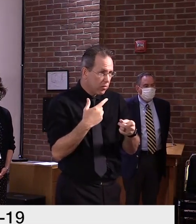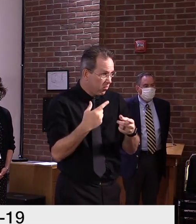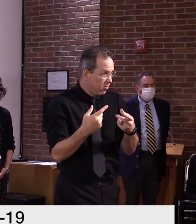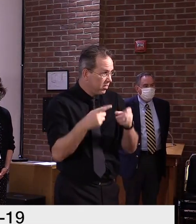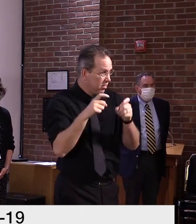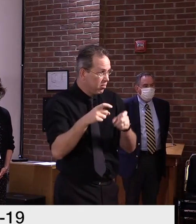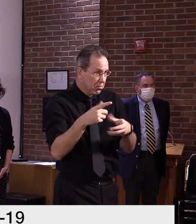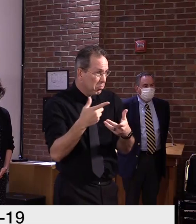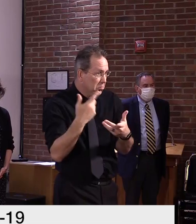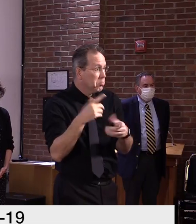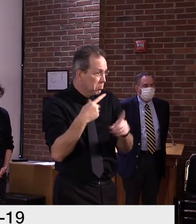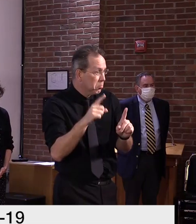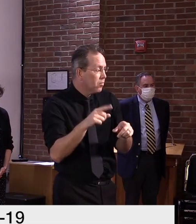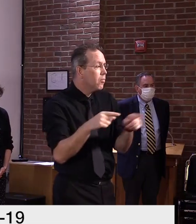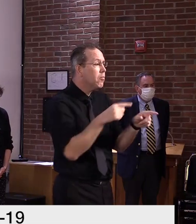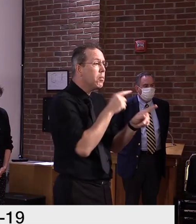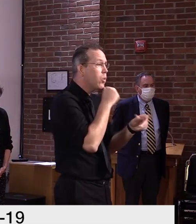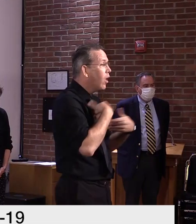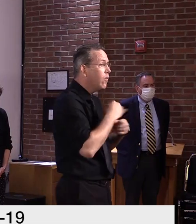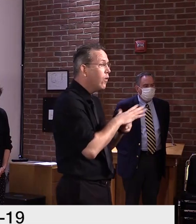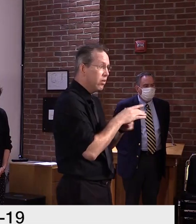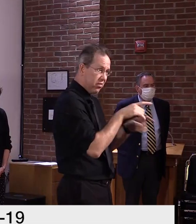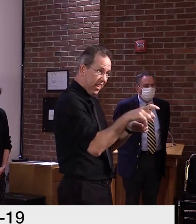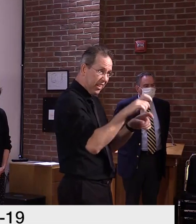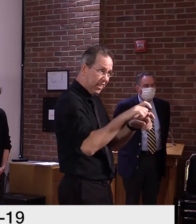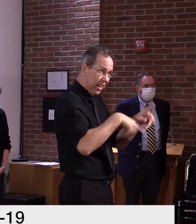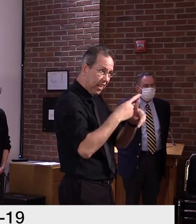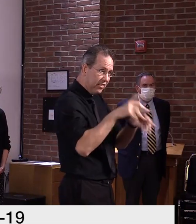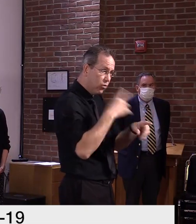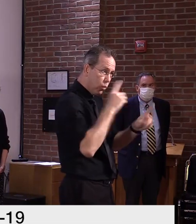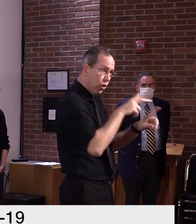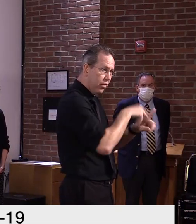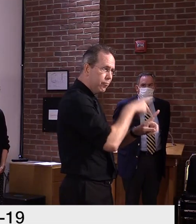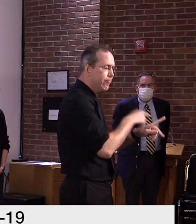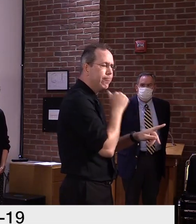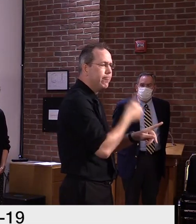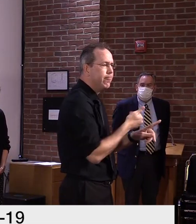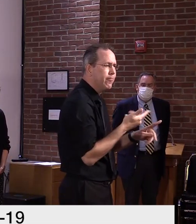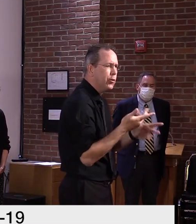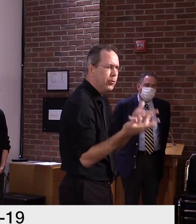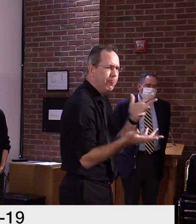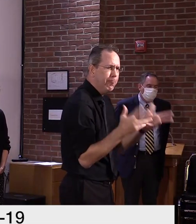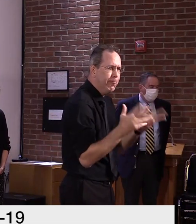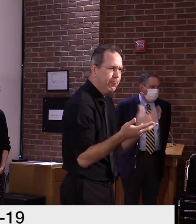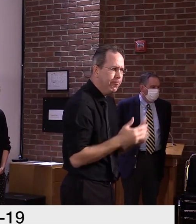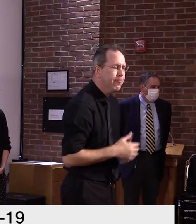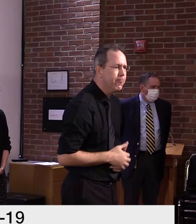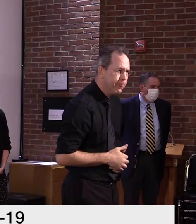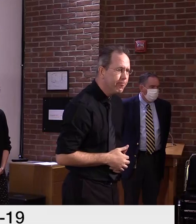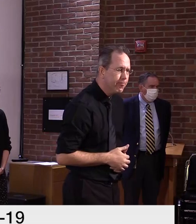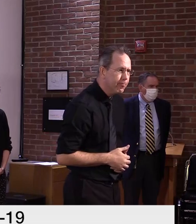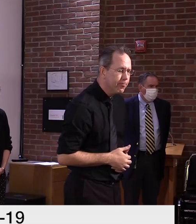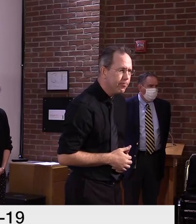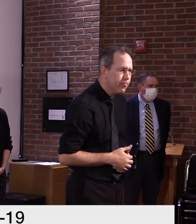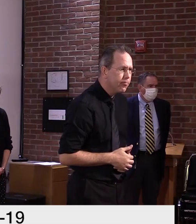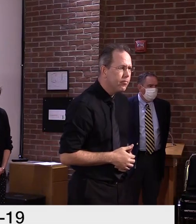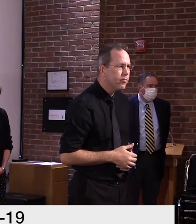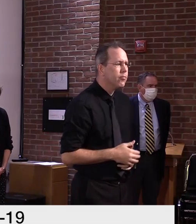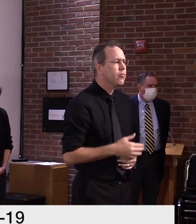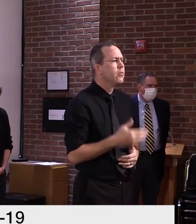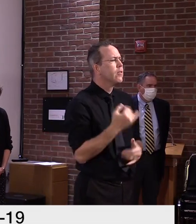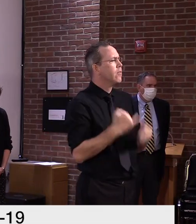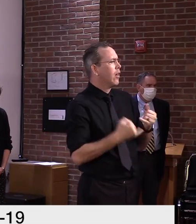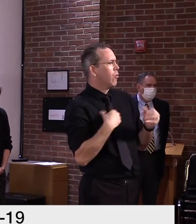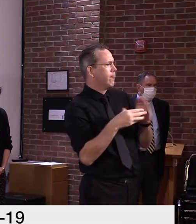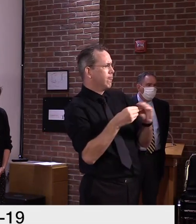Finally, I also want to share some details about testing efforts on folks within the community. The Health Department offered testing to